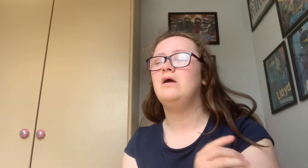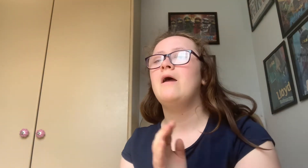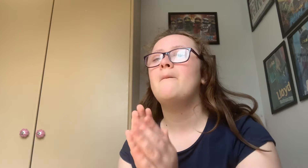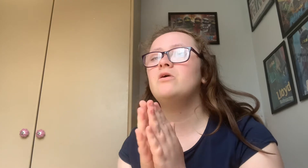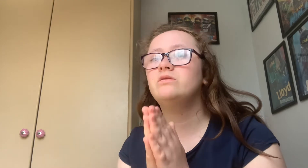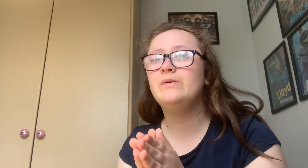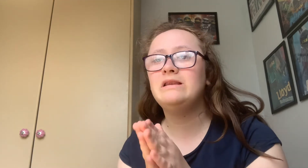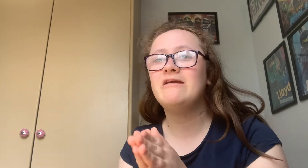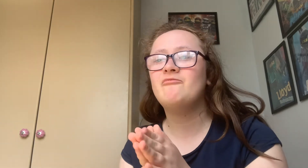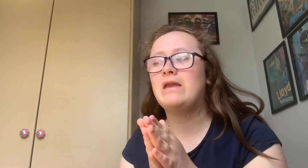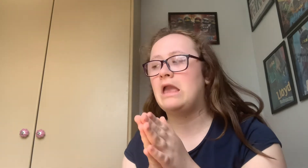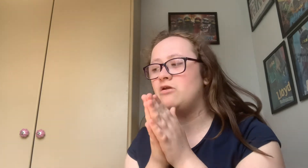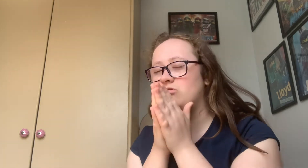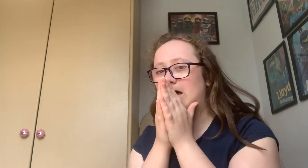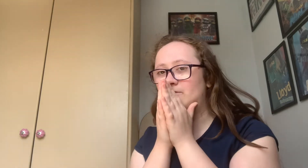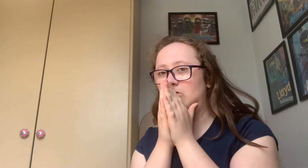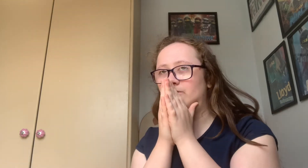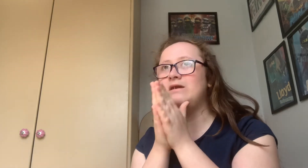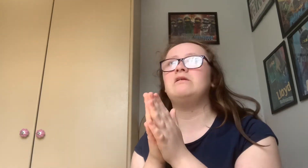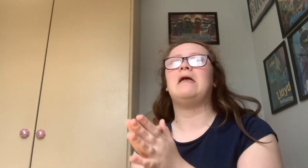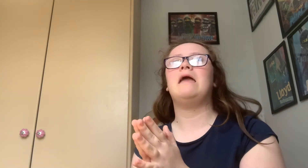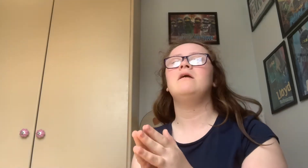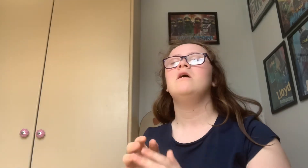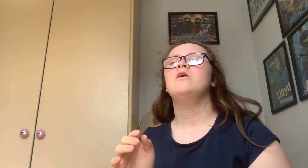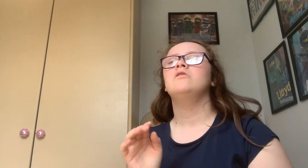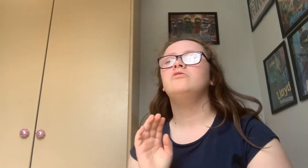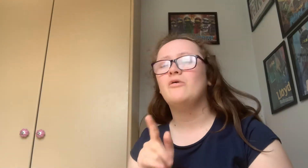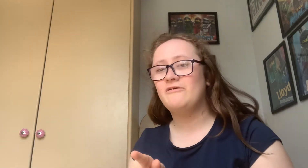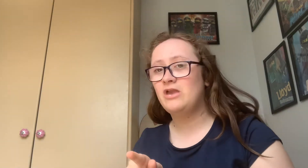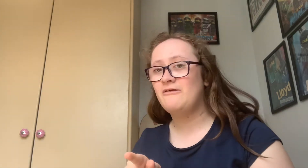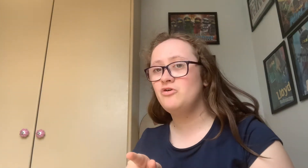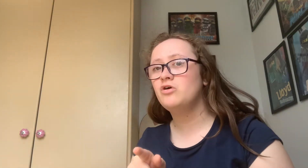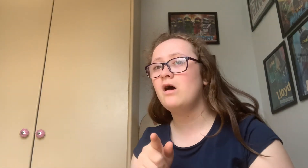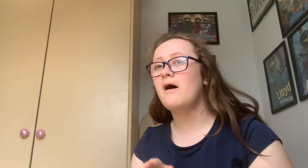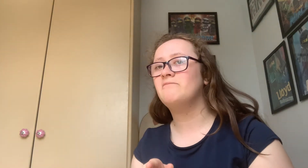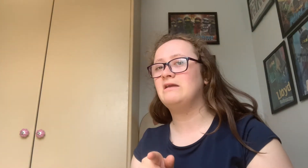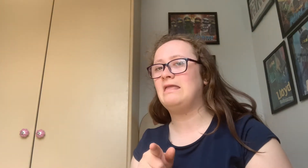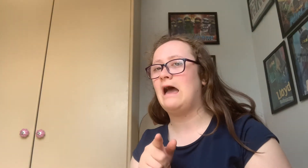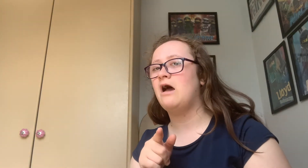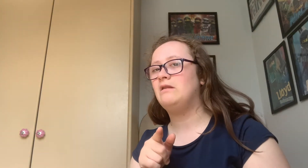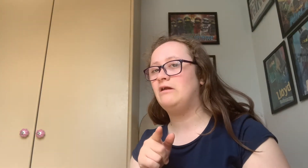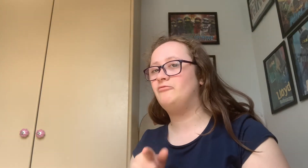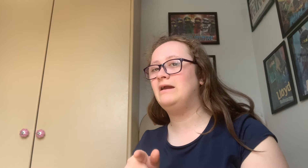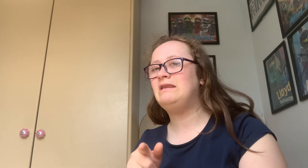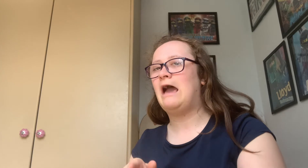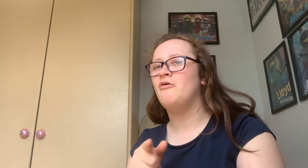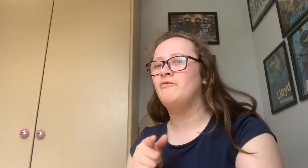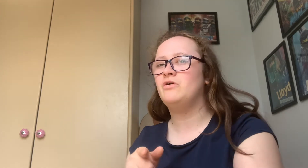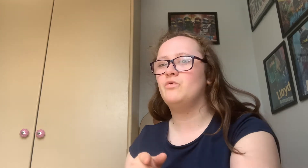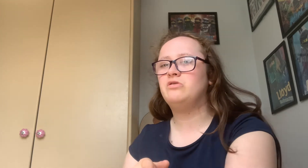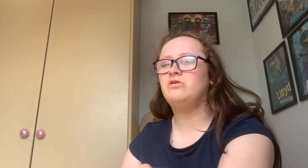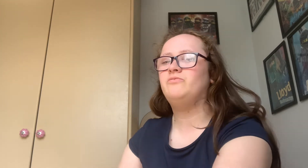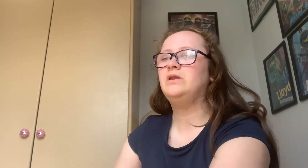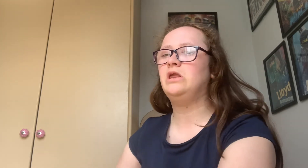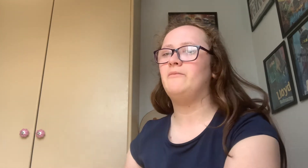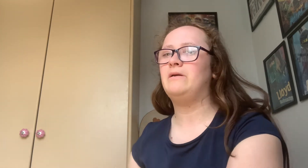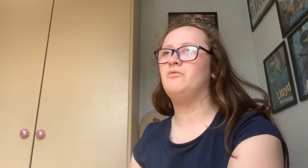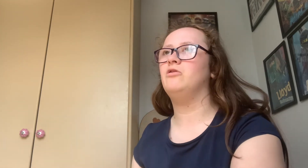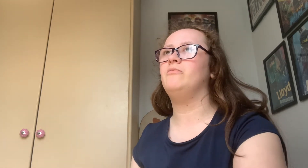because believe me It just happened on me today. So if you could update that like right now if you watch this video people who